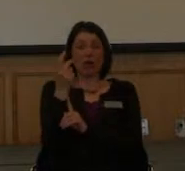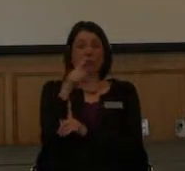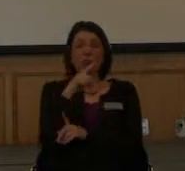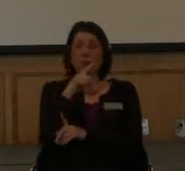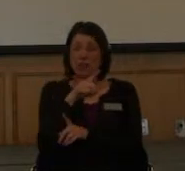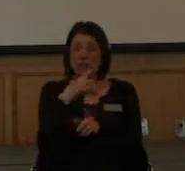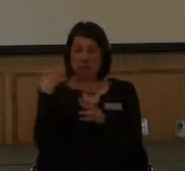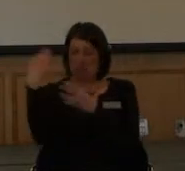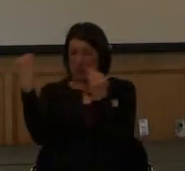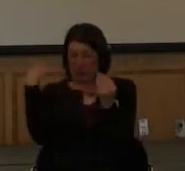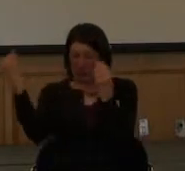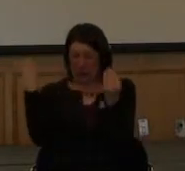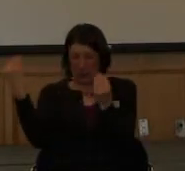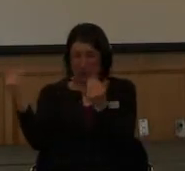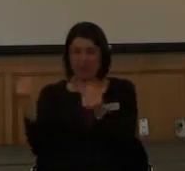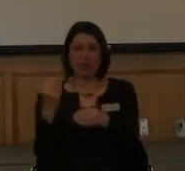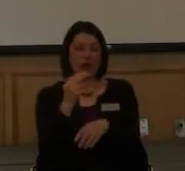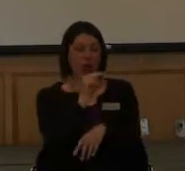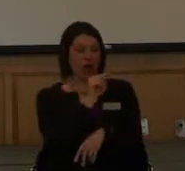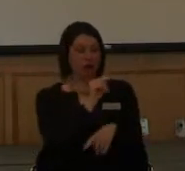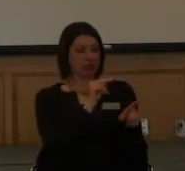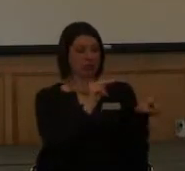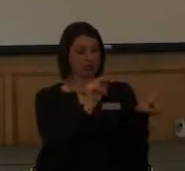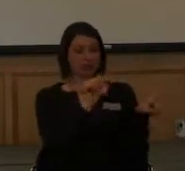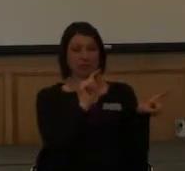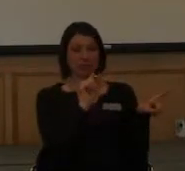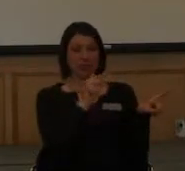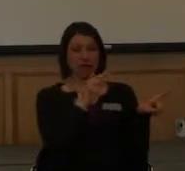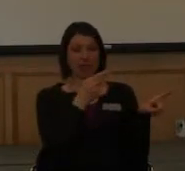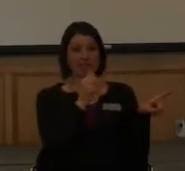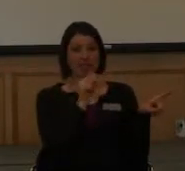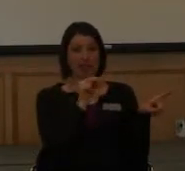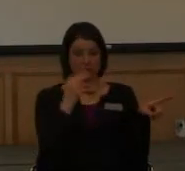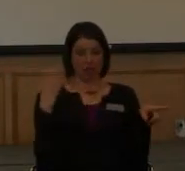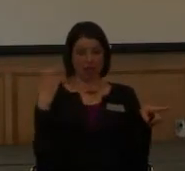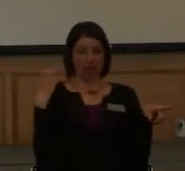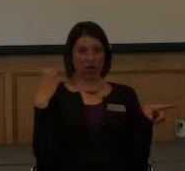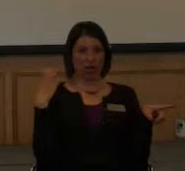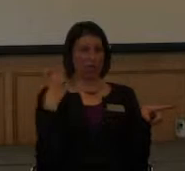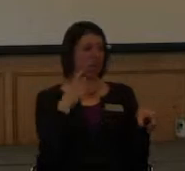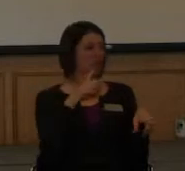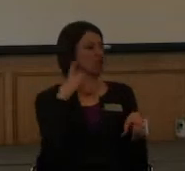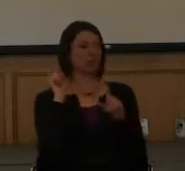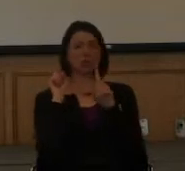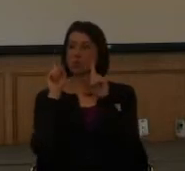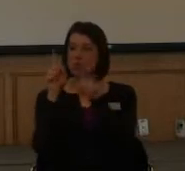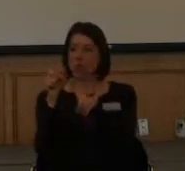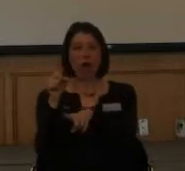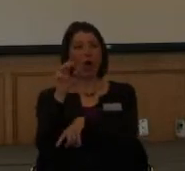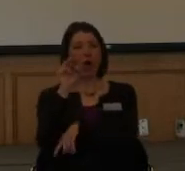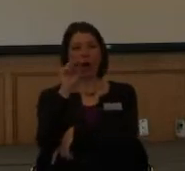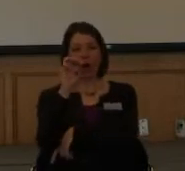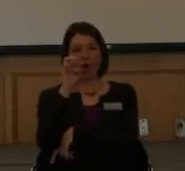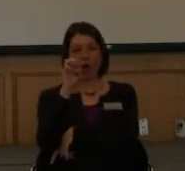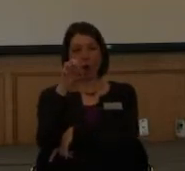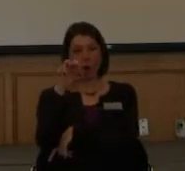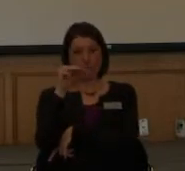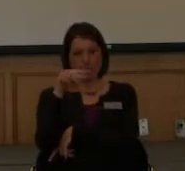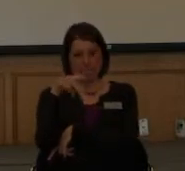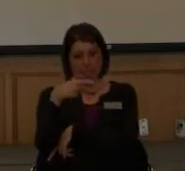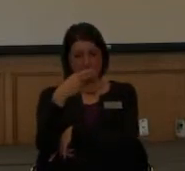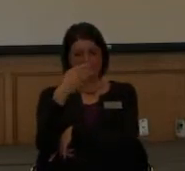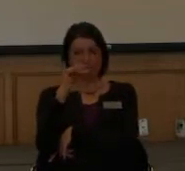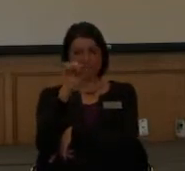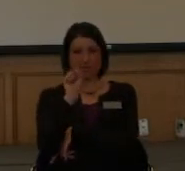really is. Nathan gets the call from his commanding officer saying, head for Memphis. That's where the Navy always goes when they have to